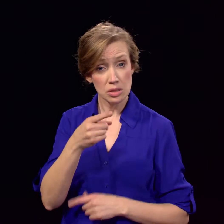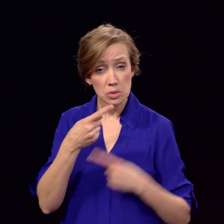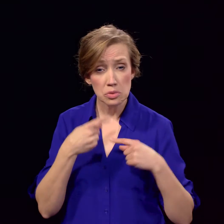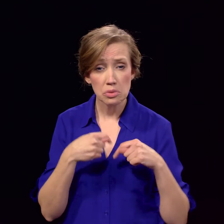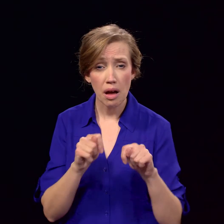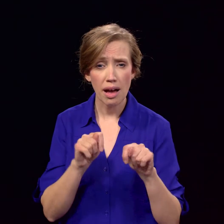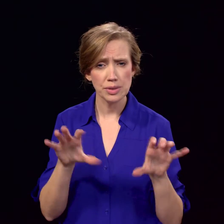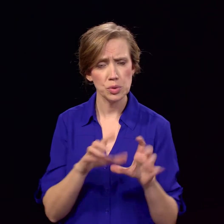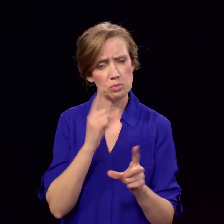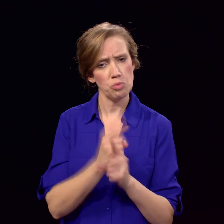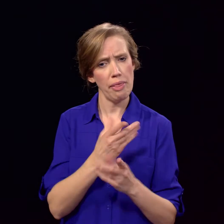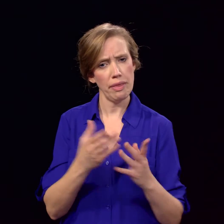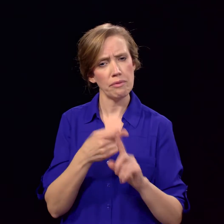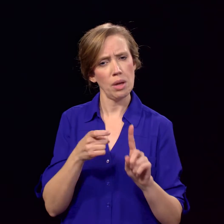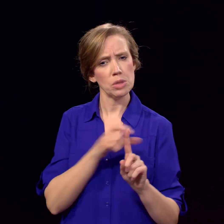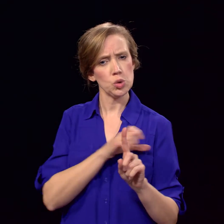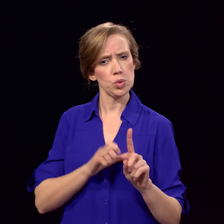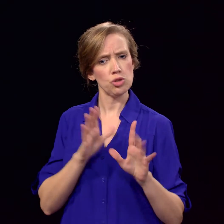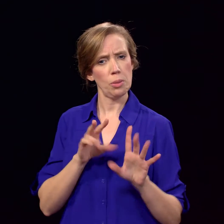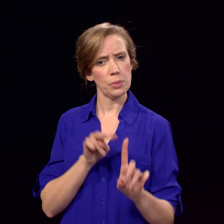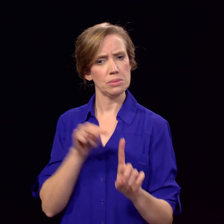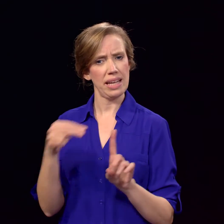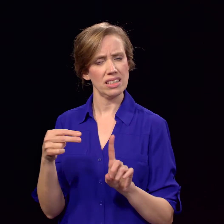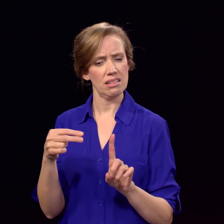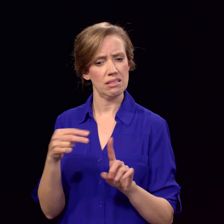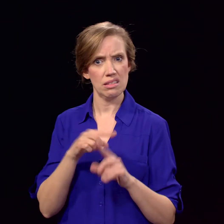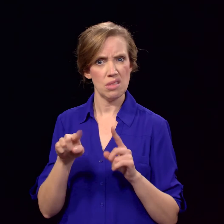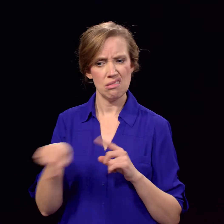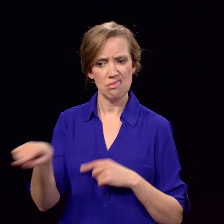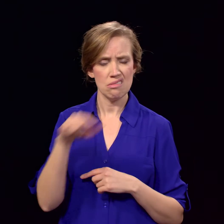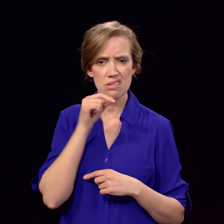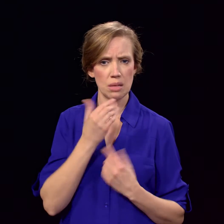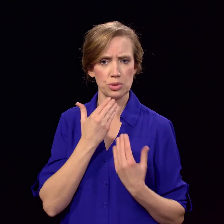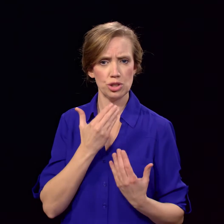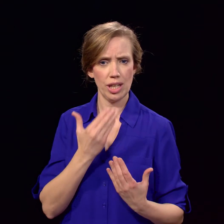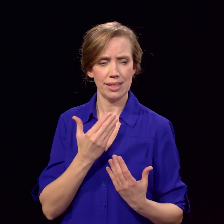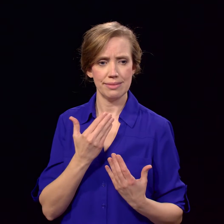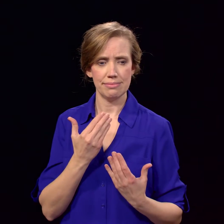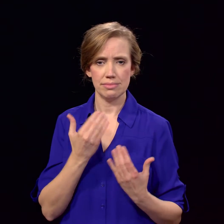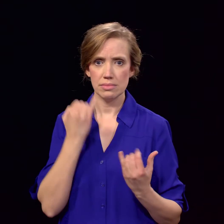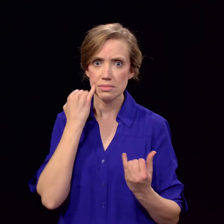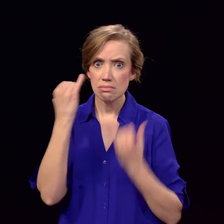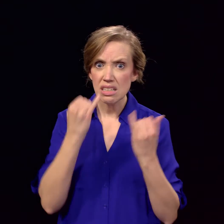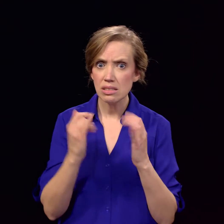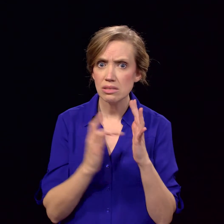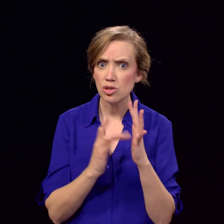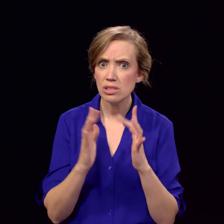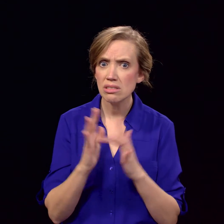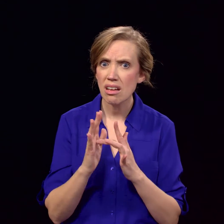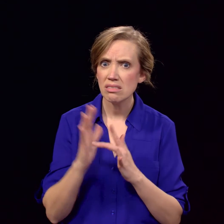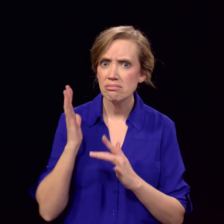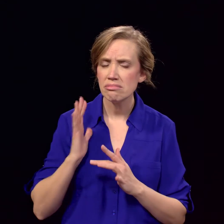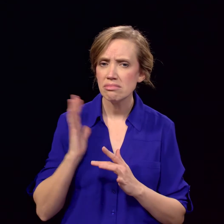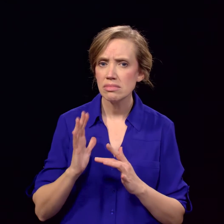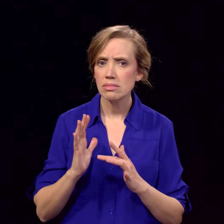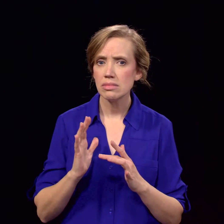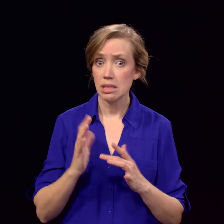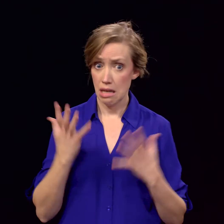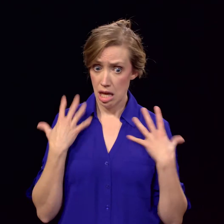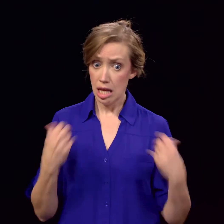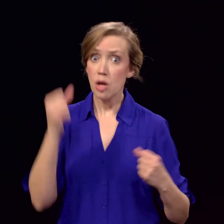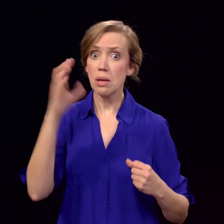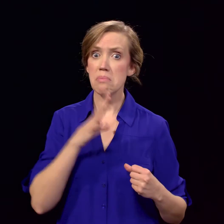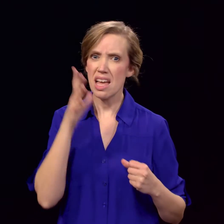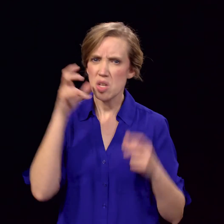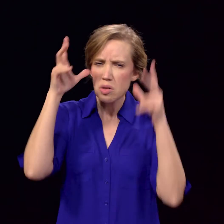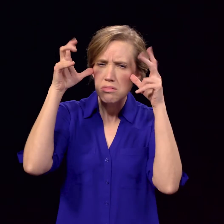where you've tried to do the right thing from a Christian perspective, but it wasn't appreciated? Well, think about what Jesus went through. In Matthew 12,